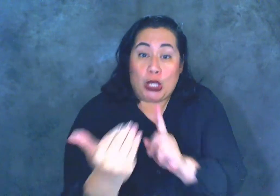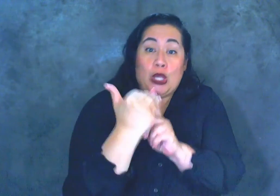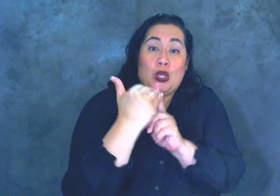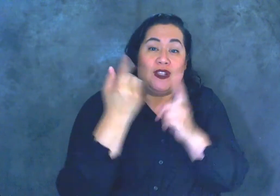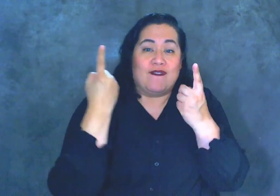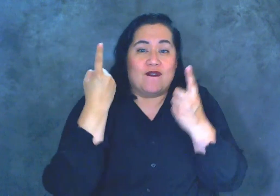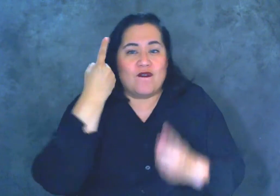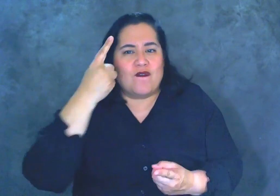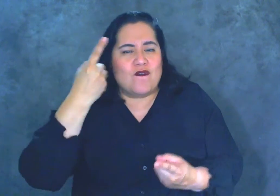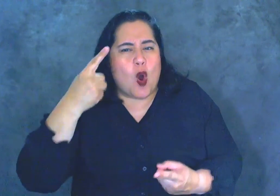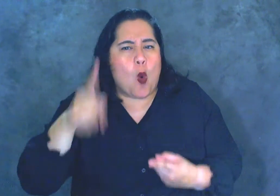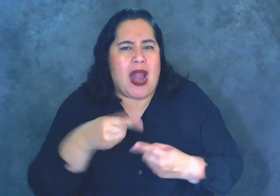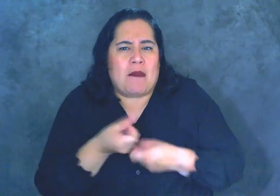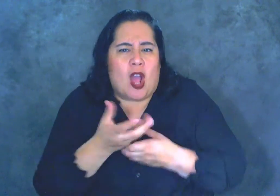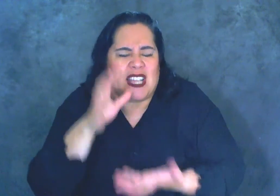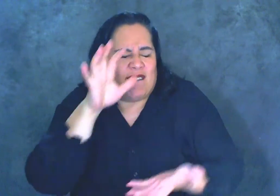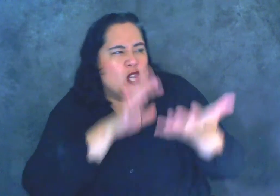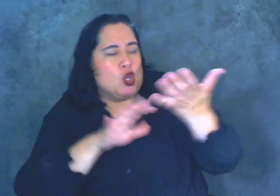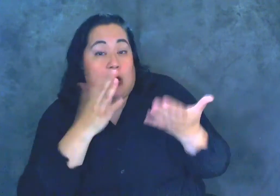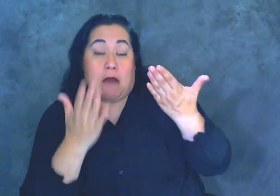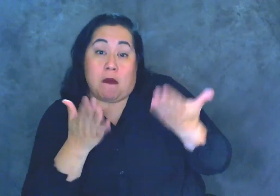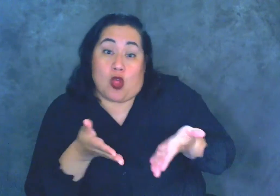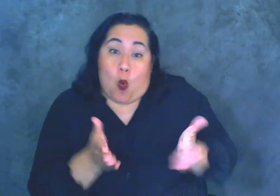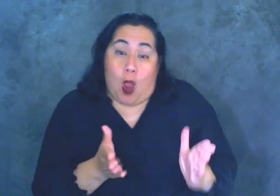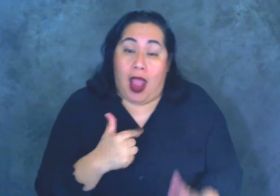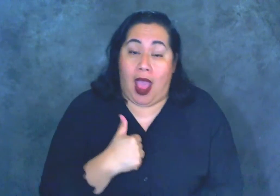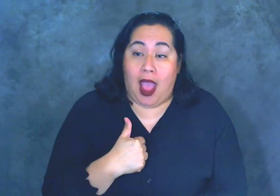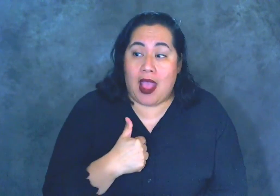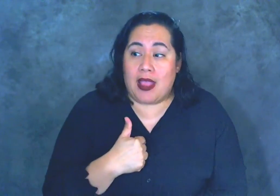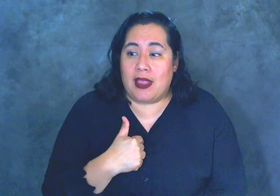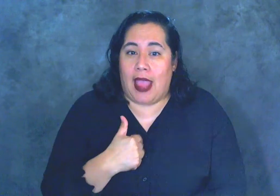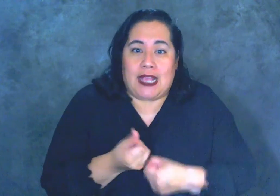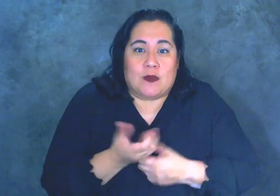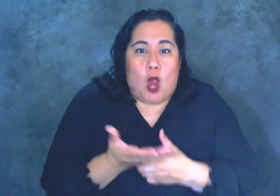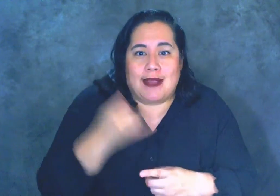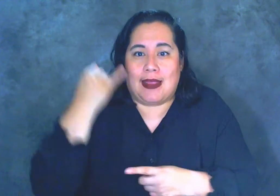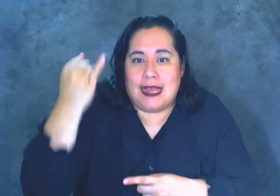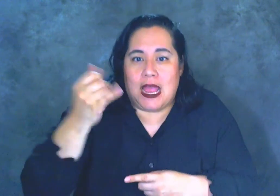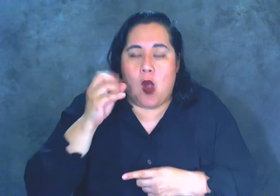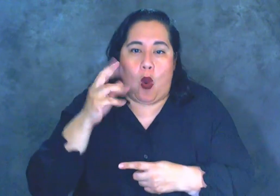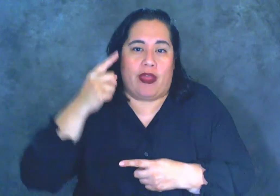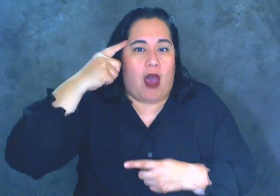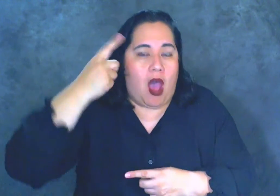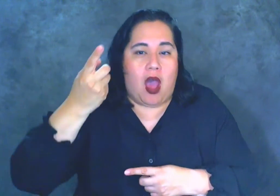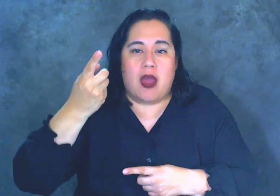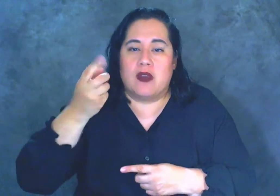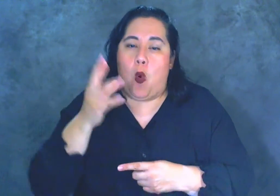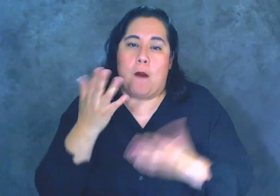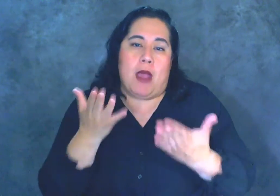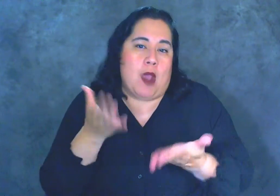I'm causing confusion, maybe in the way I express an idea or a thought or maybe in a way I don't